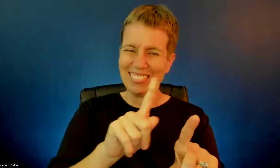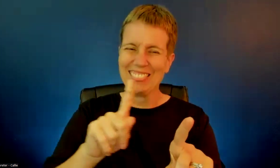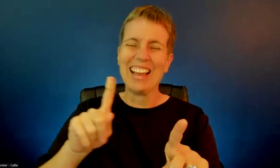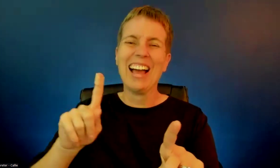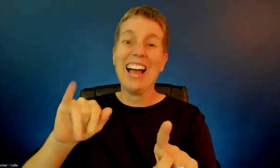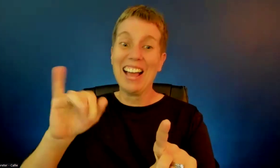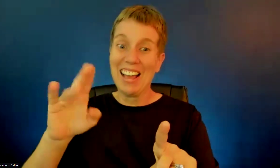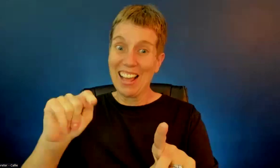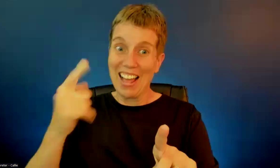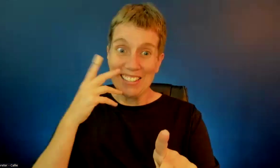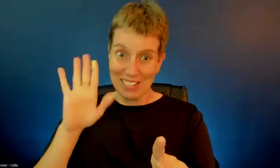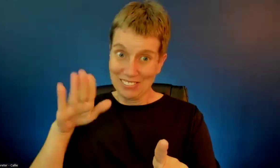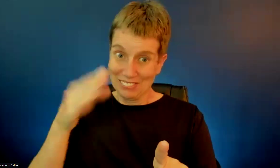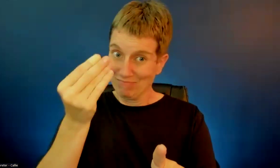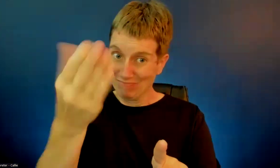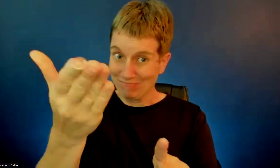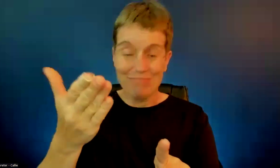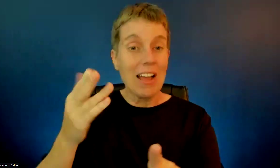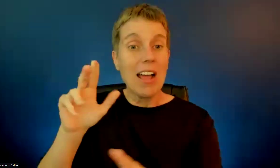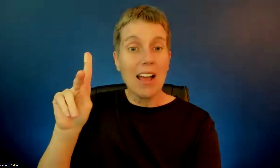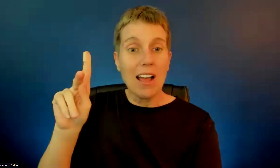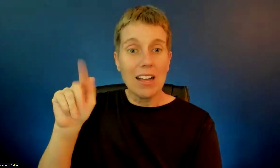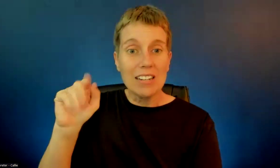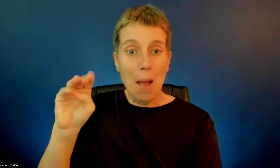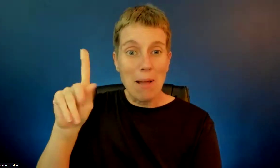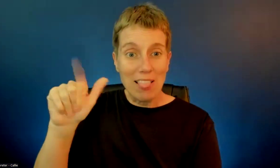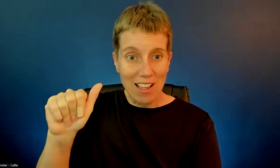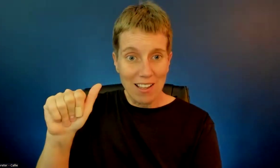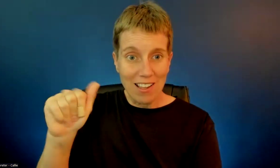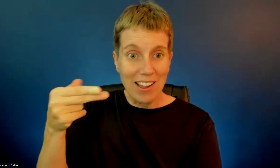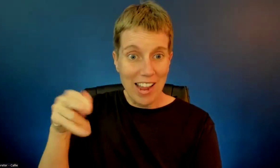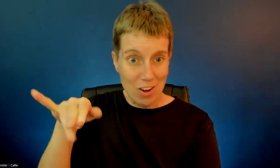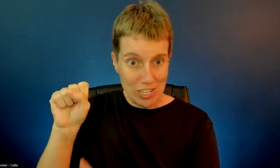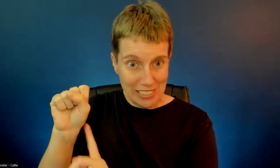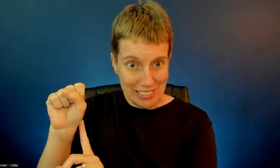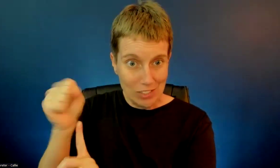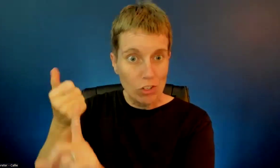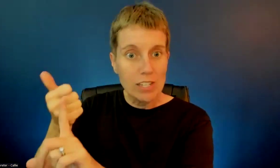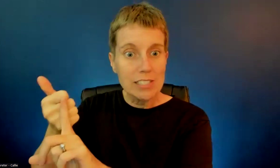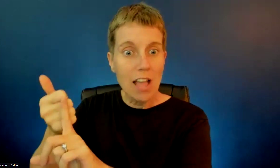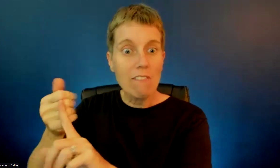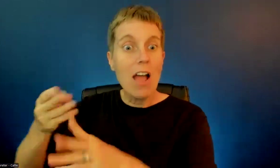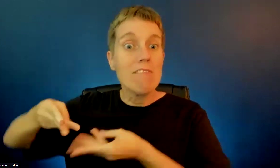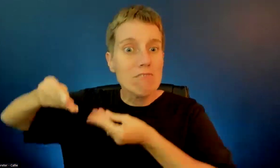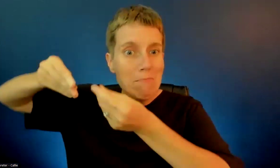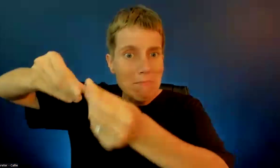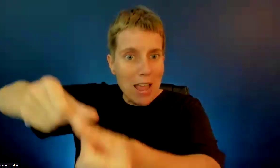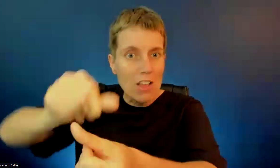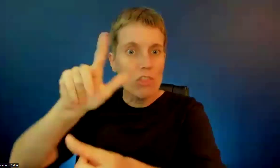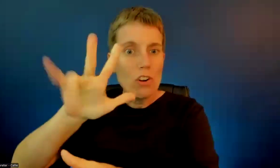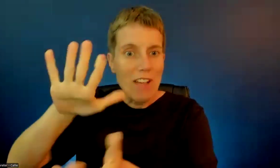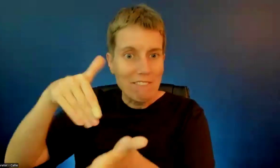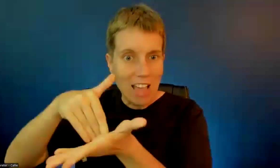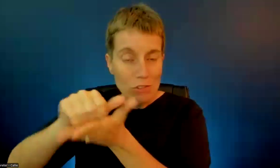has paid over almost $35,000 for ASL interpretation during her